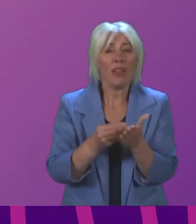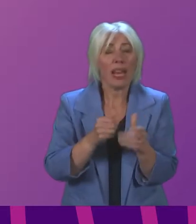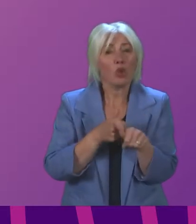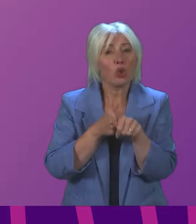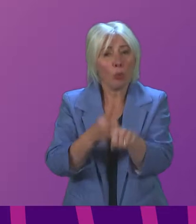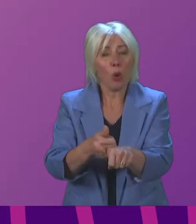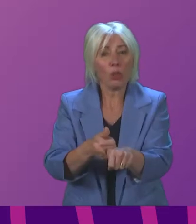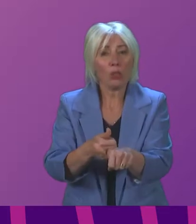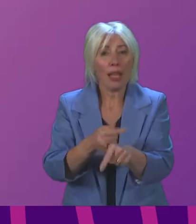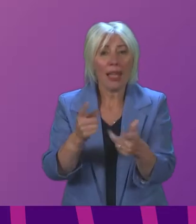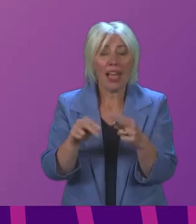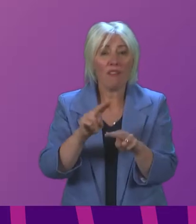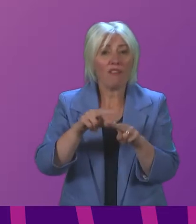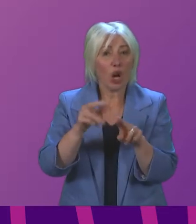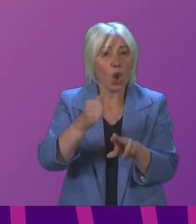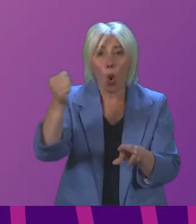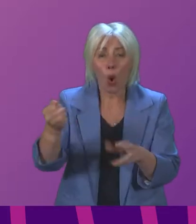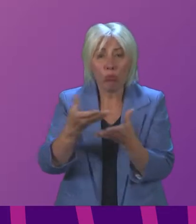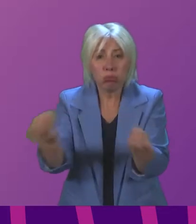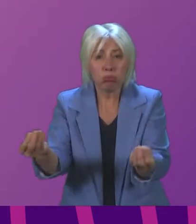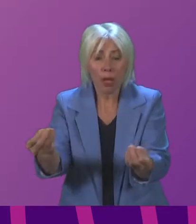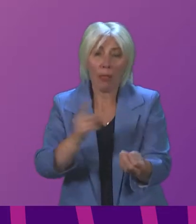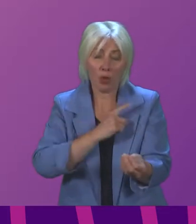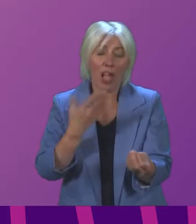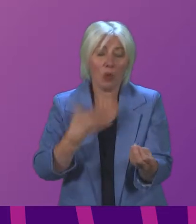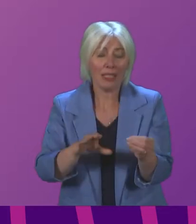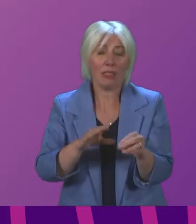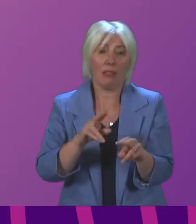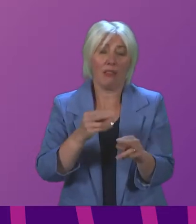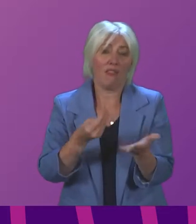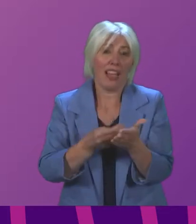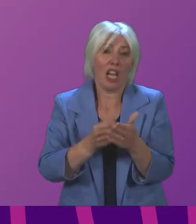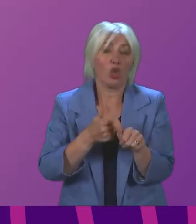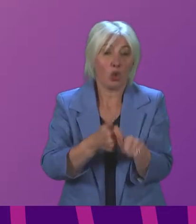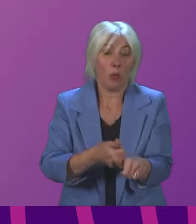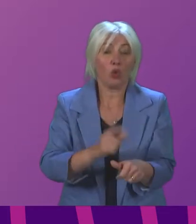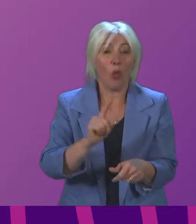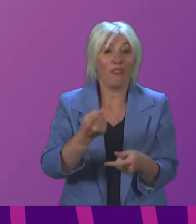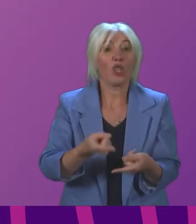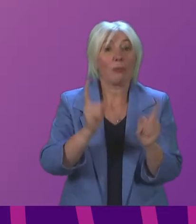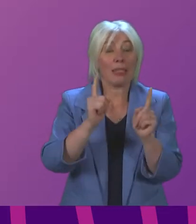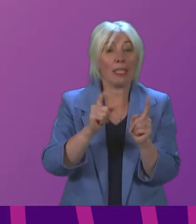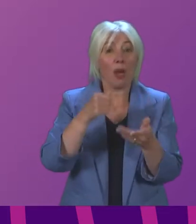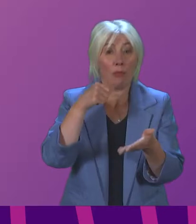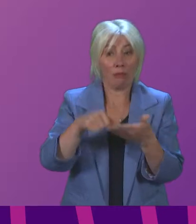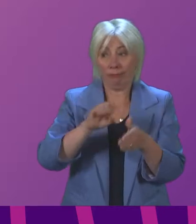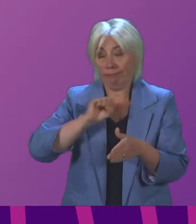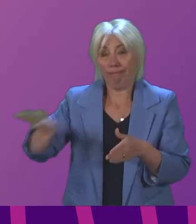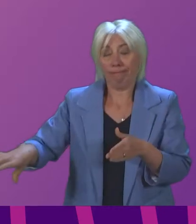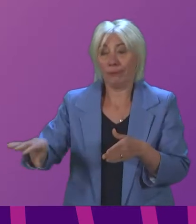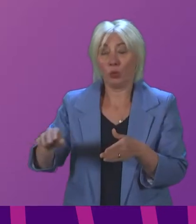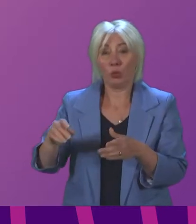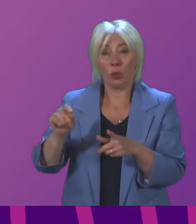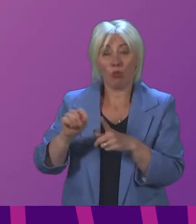be available in the absence of furlough that is precisely why the First Minister wrote to the Prime Minister in the aftermath along with the First Minister of Wales in the